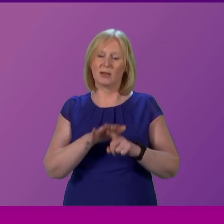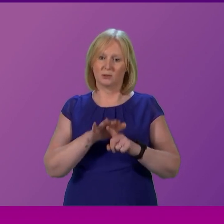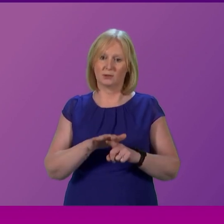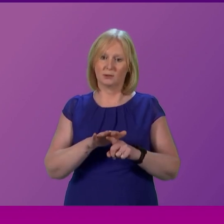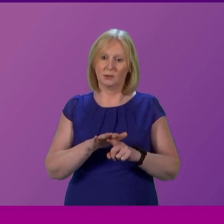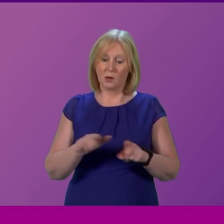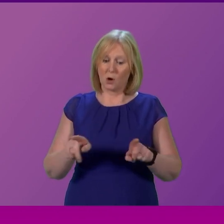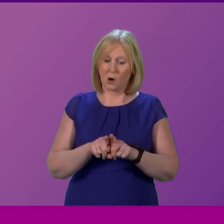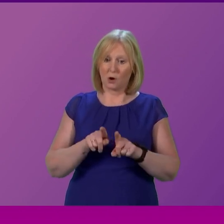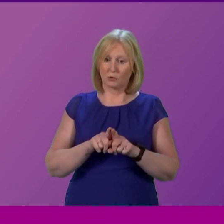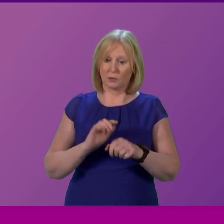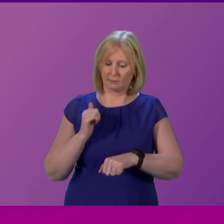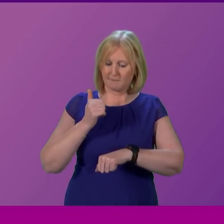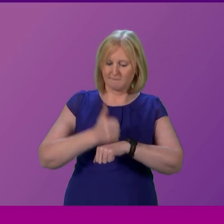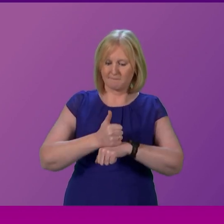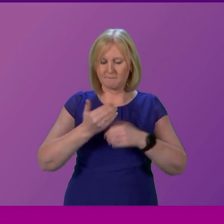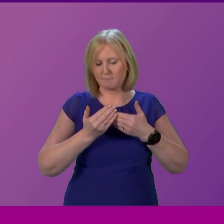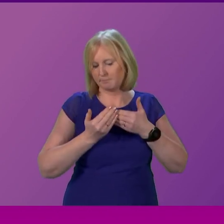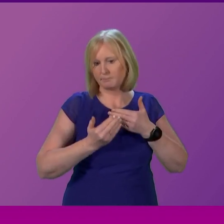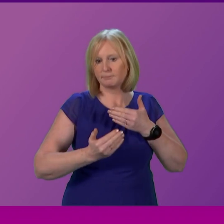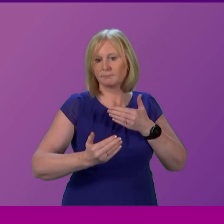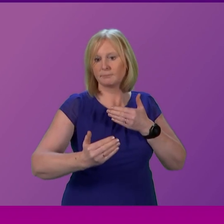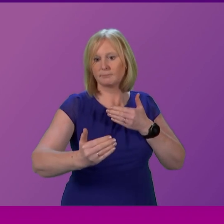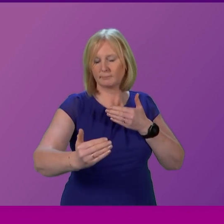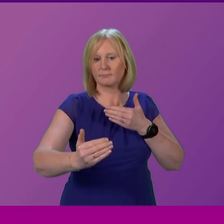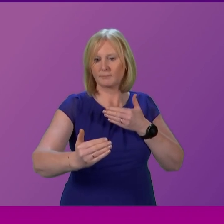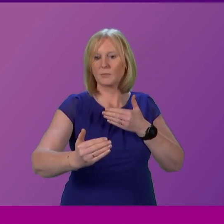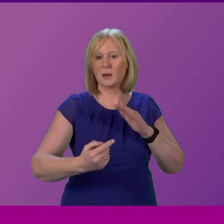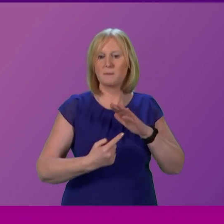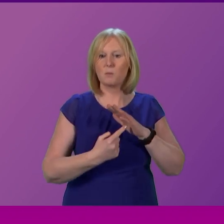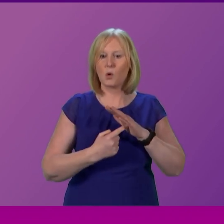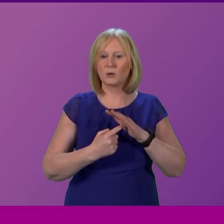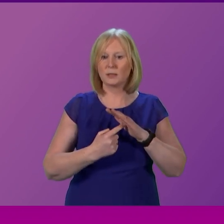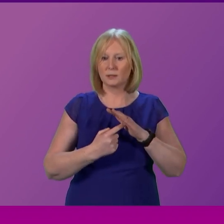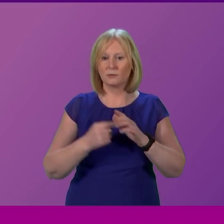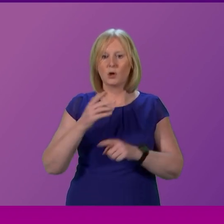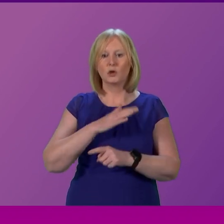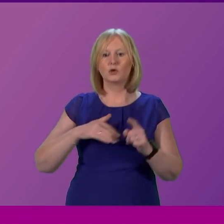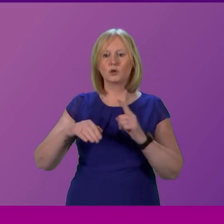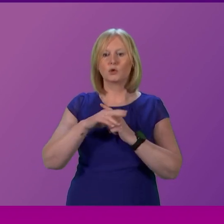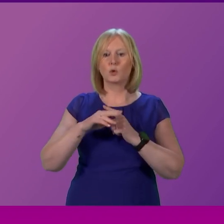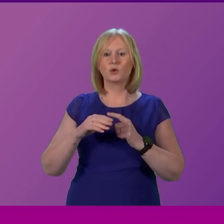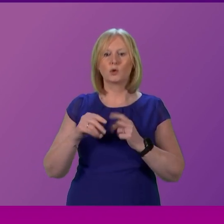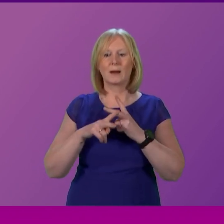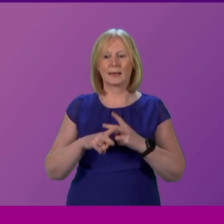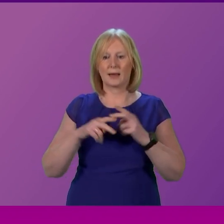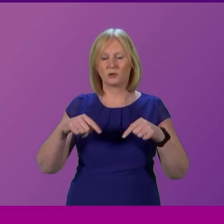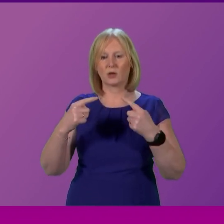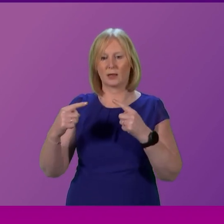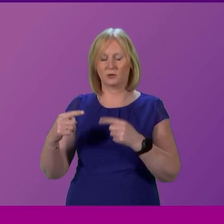we are, of course, also putting in place the long-term steps that are necessary and needed to address social care challenges that we face.